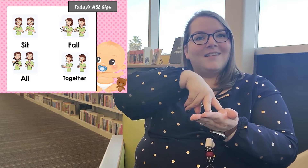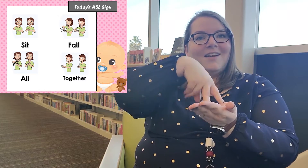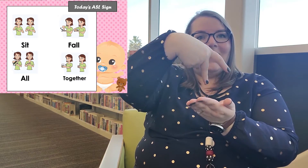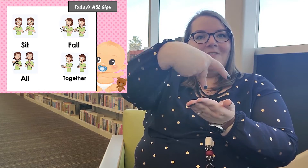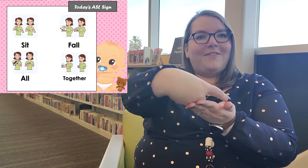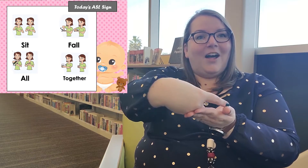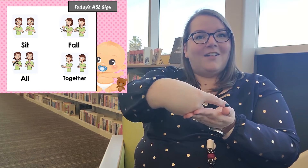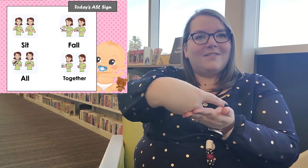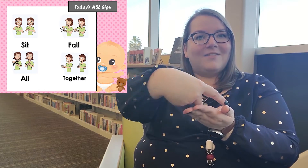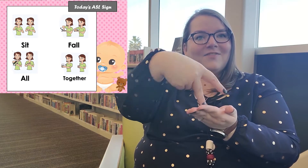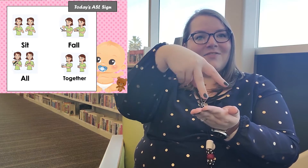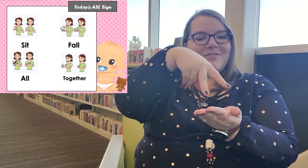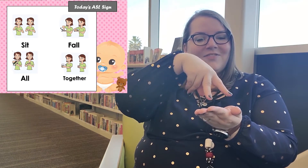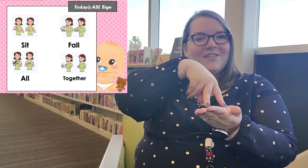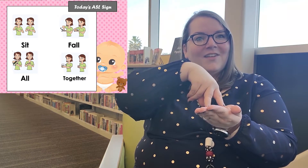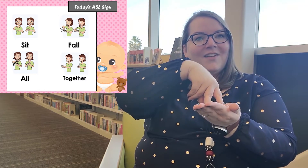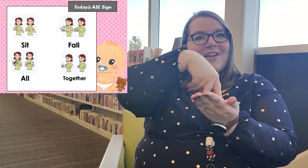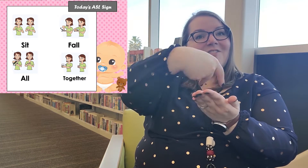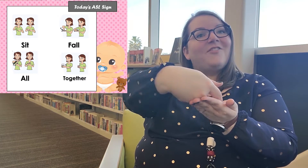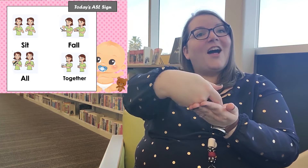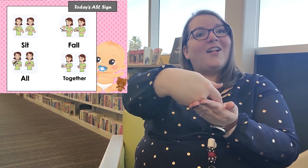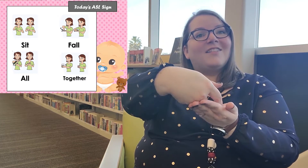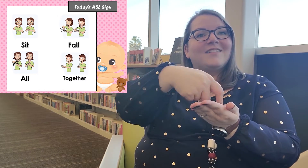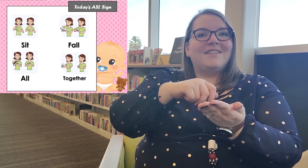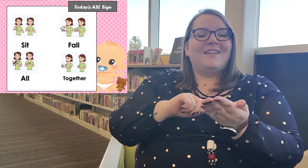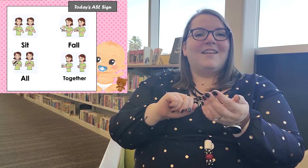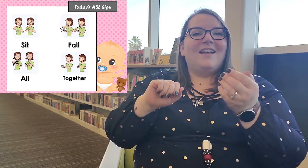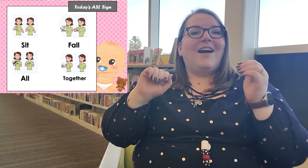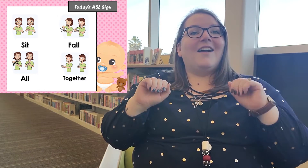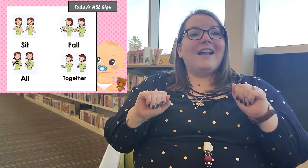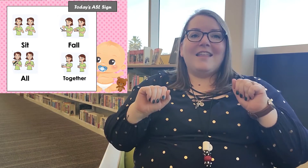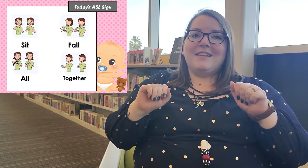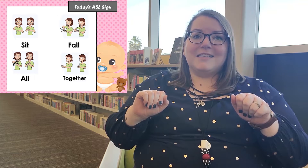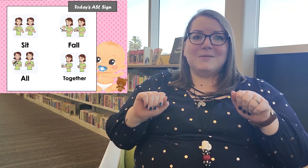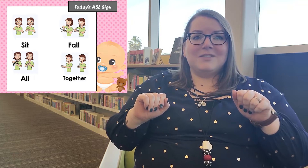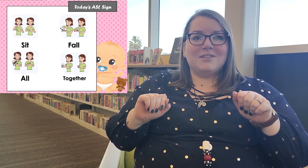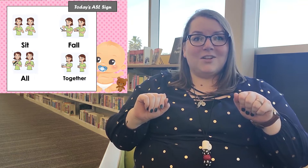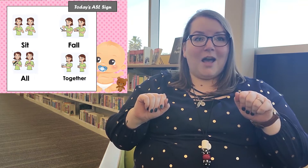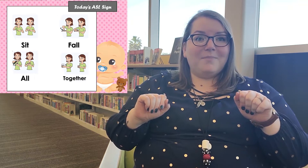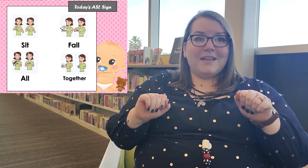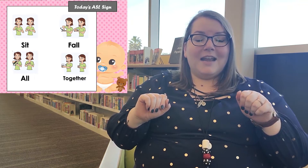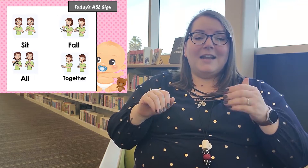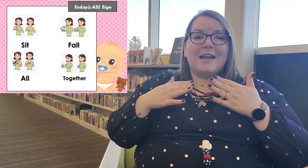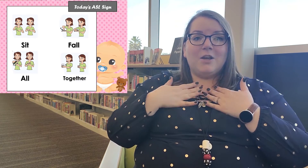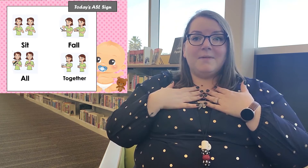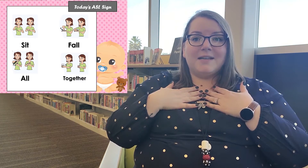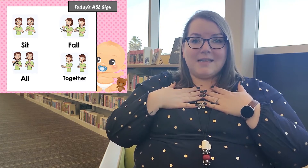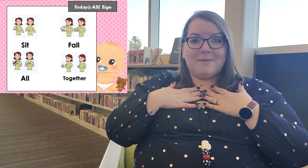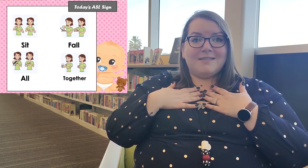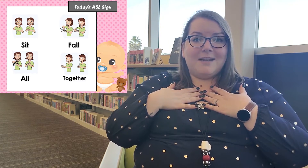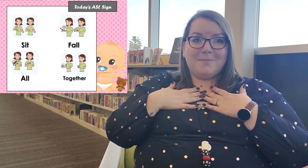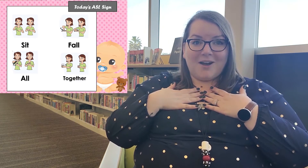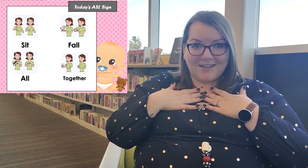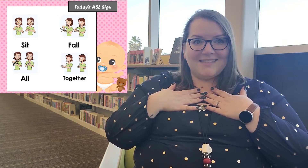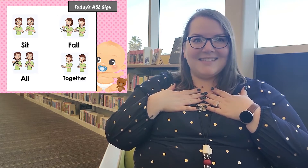fall fall fall all right and the next one's a little complicated I know because I mess it up constantly